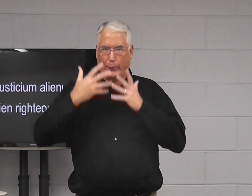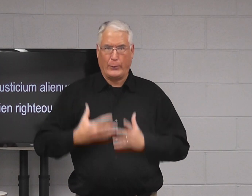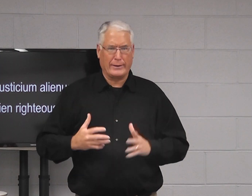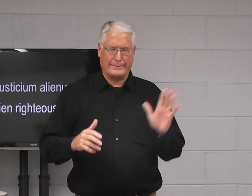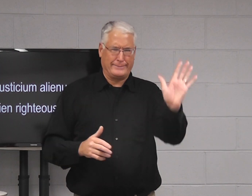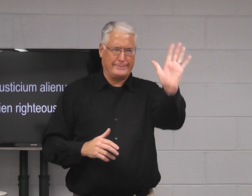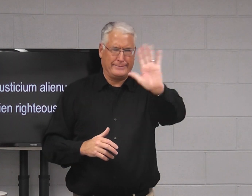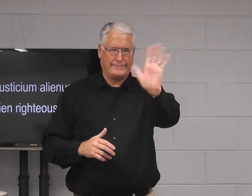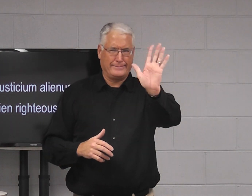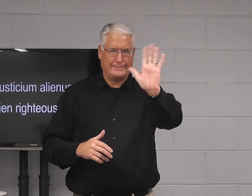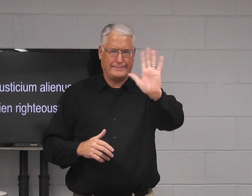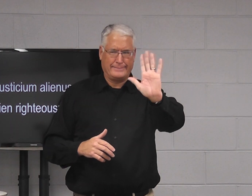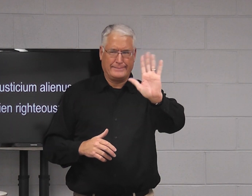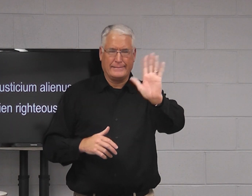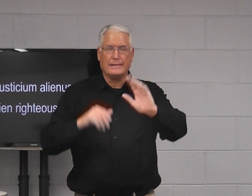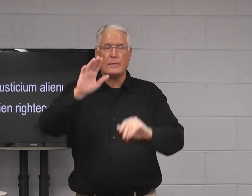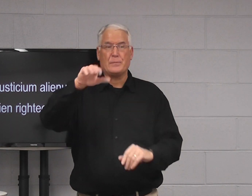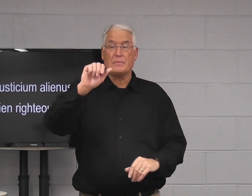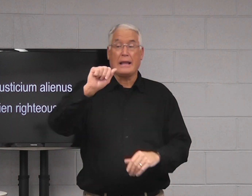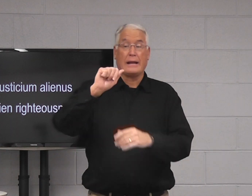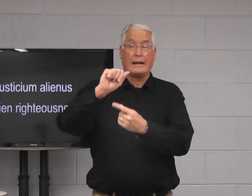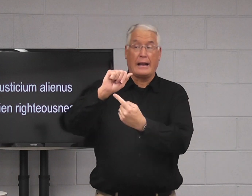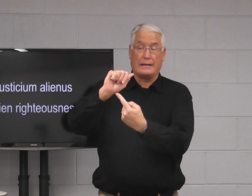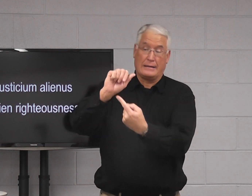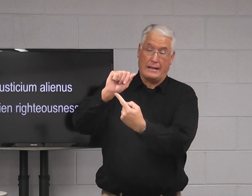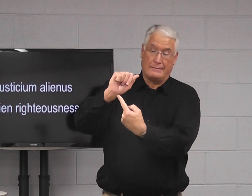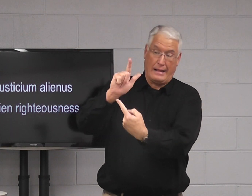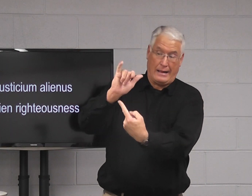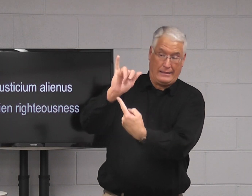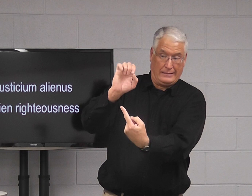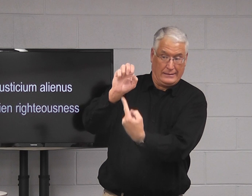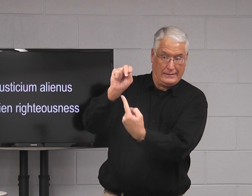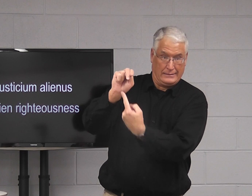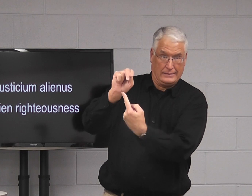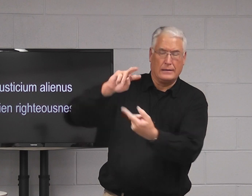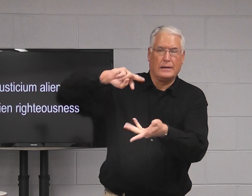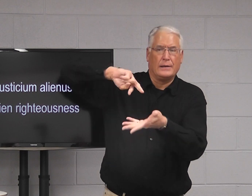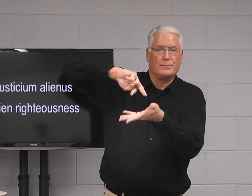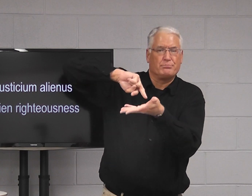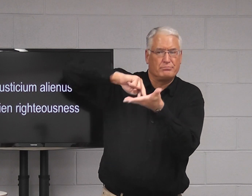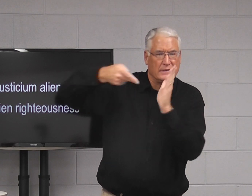You know, the one that's all green. Alien means